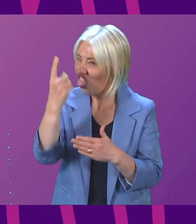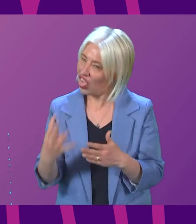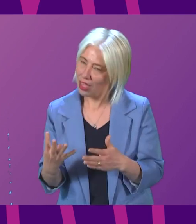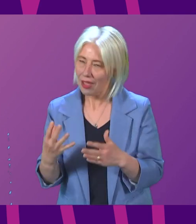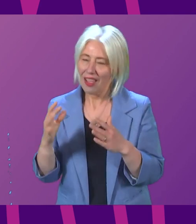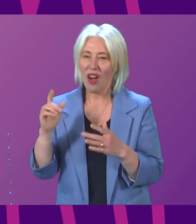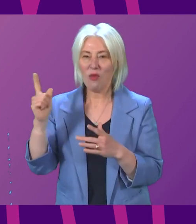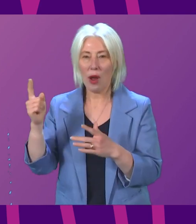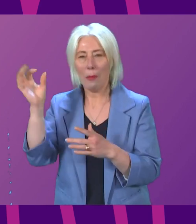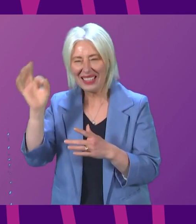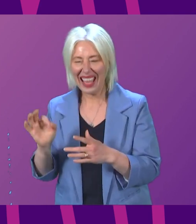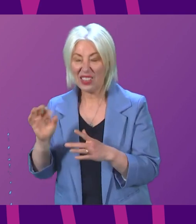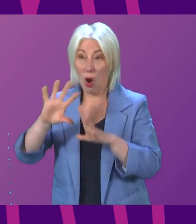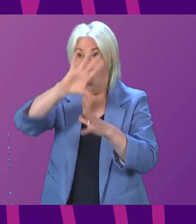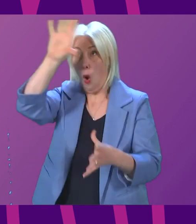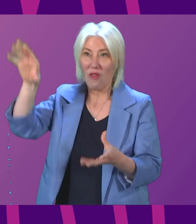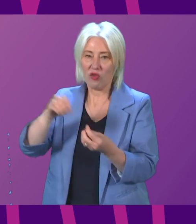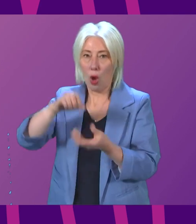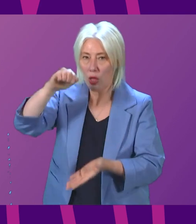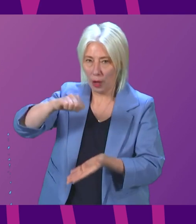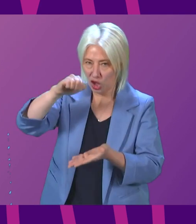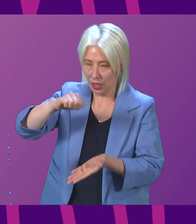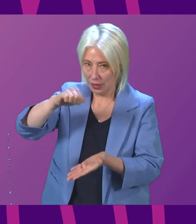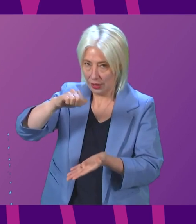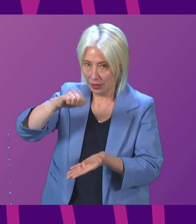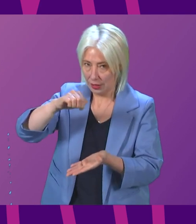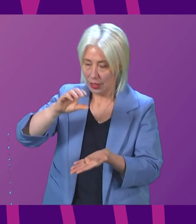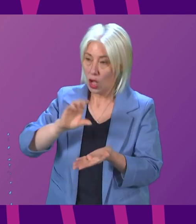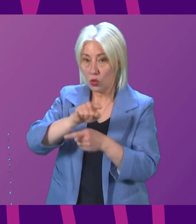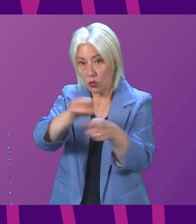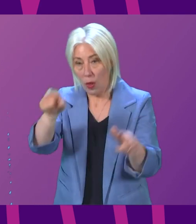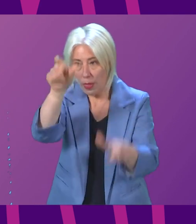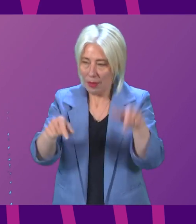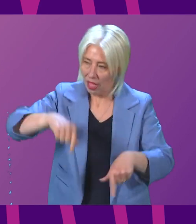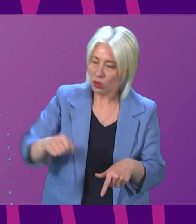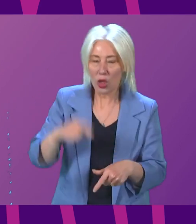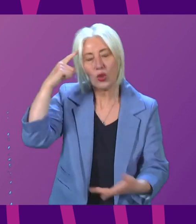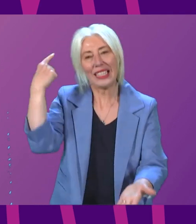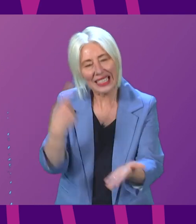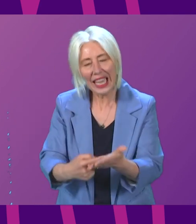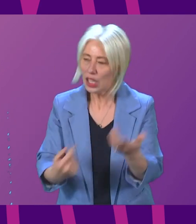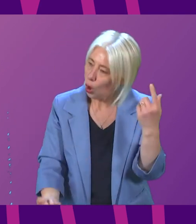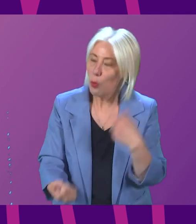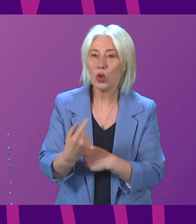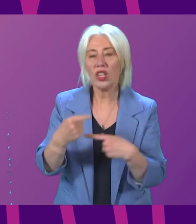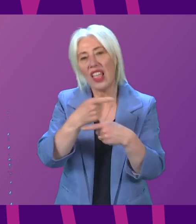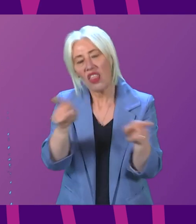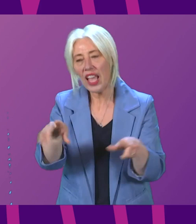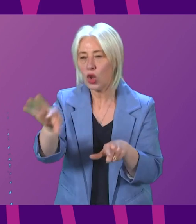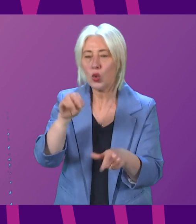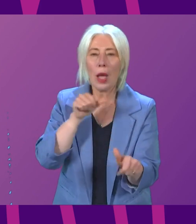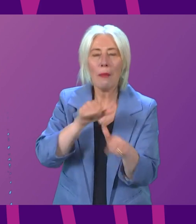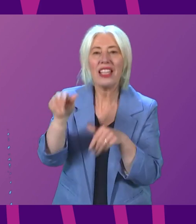the entire Scottish Government budget to give the people of this country the opportunity to choose a better